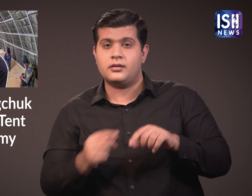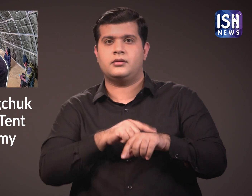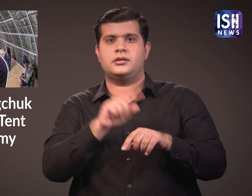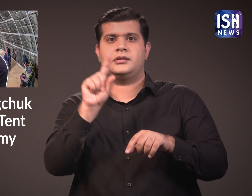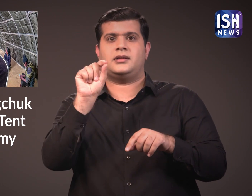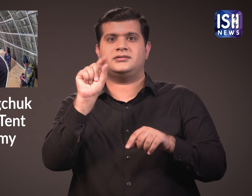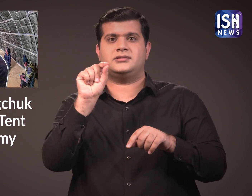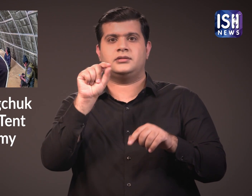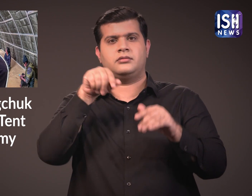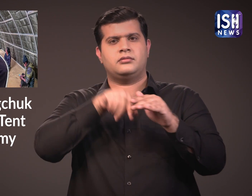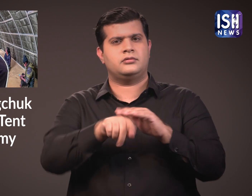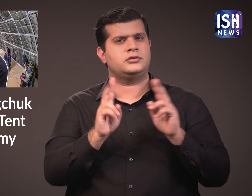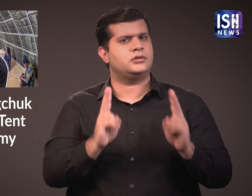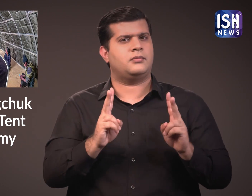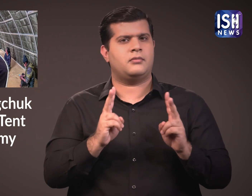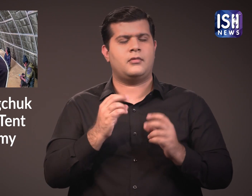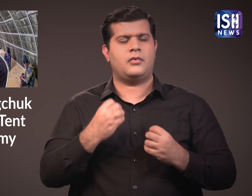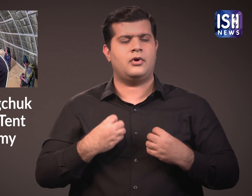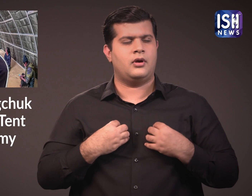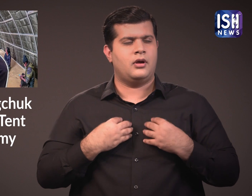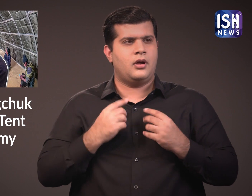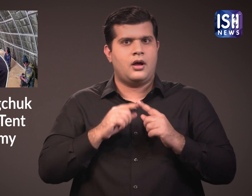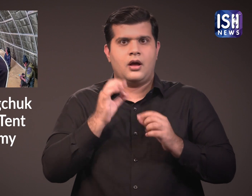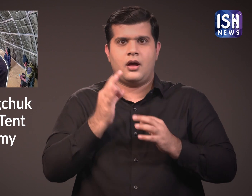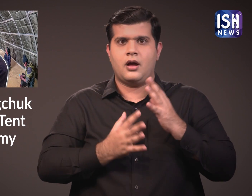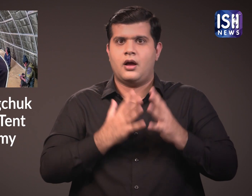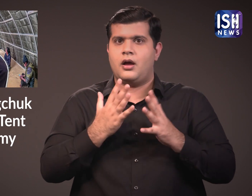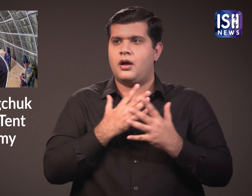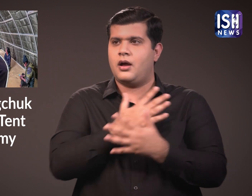Heat is retained in the tent till even 10 pm in the night.